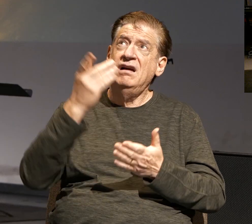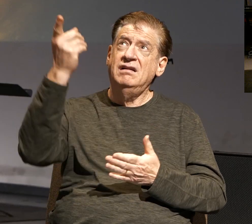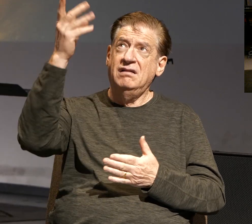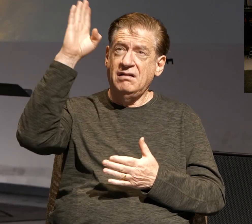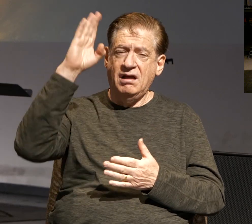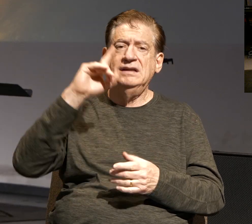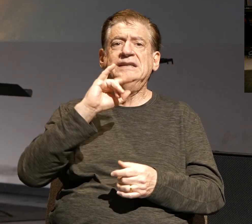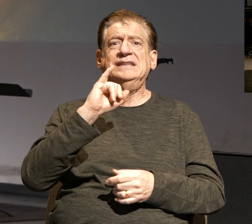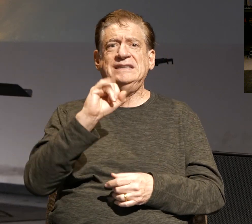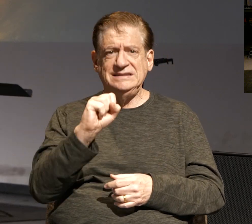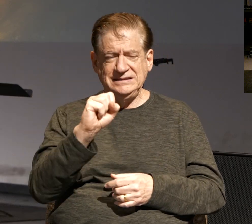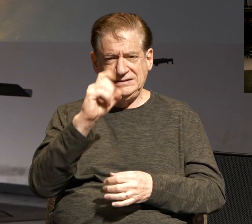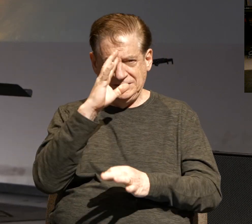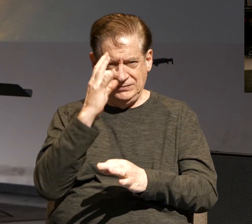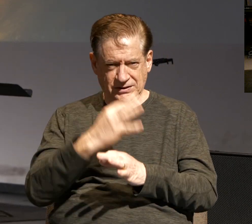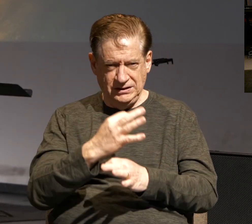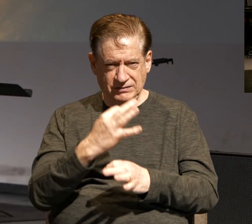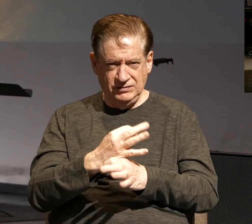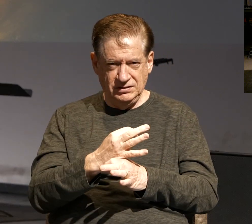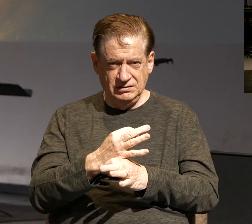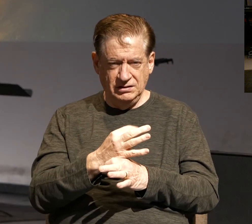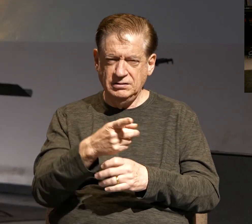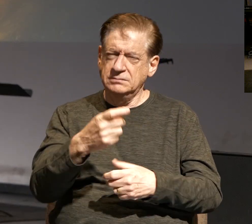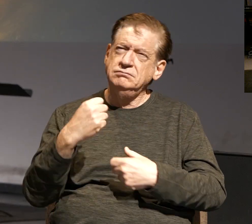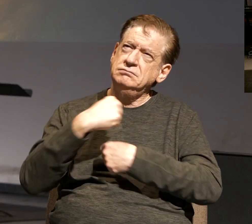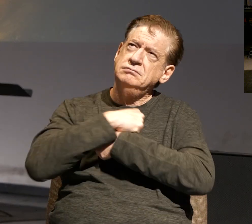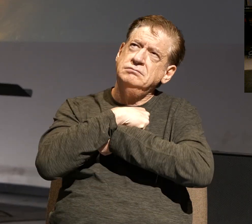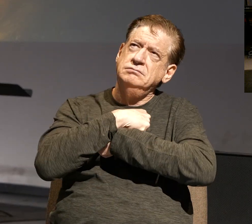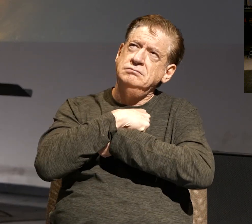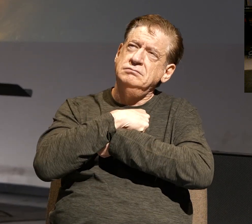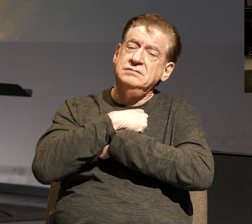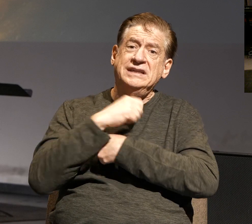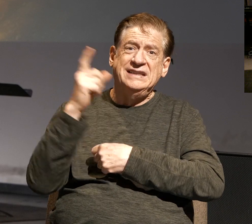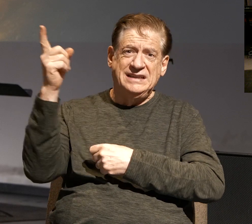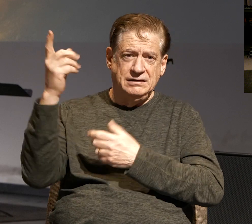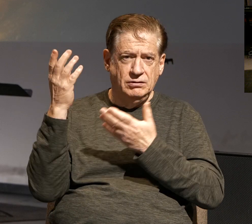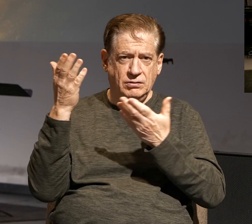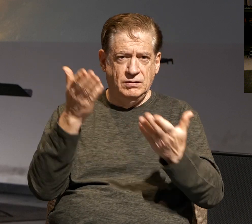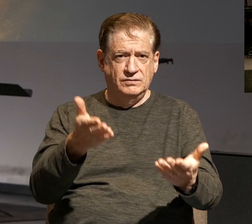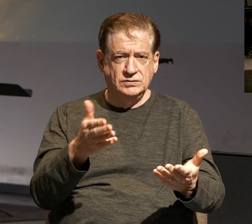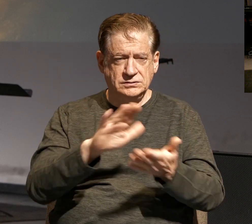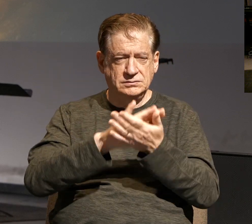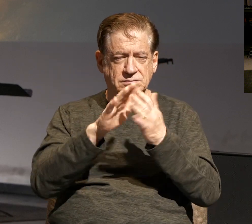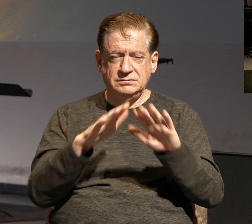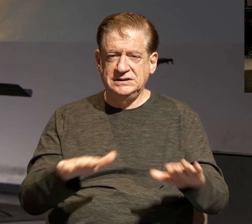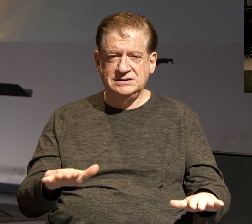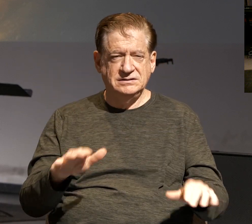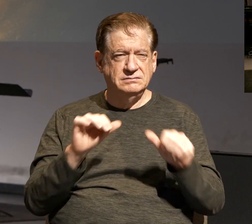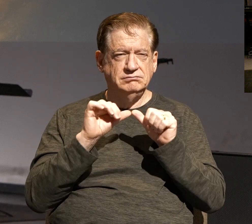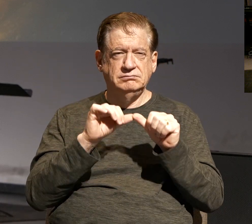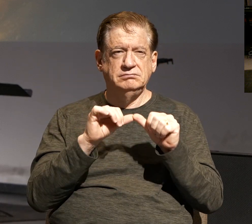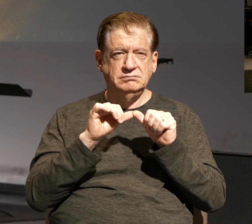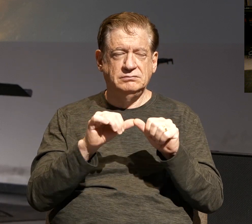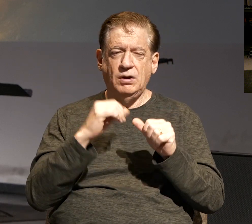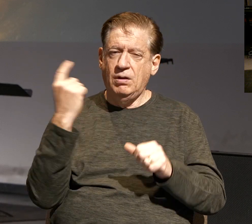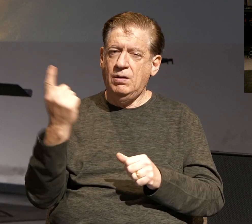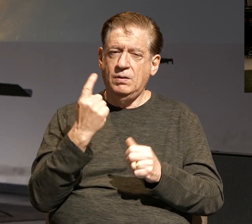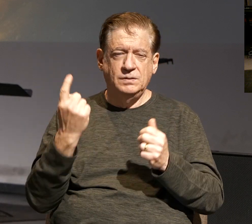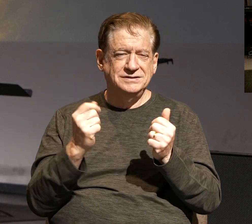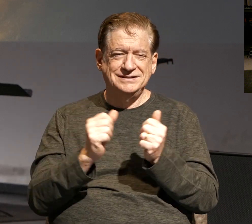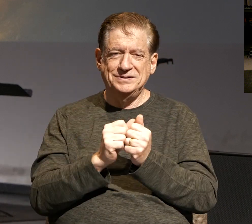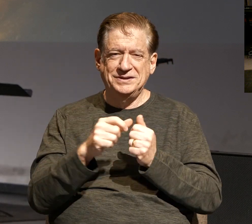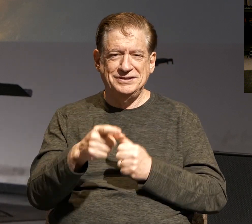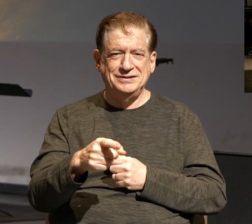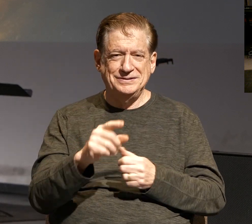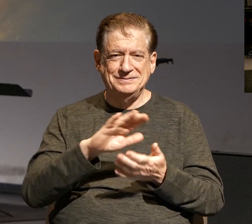faithful. And cling tightly to the fact that He offers you peace, unending, always with you peace.